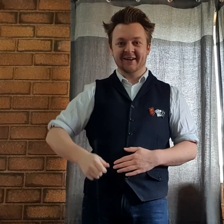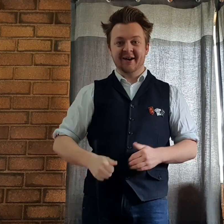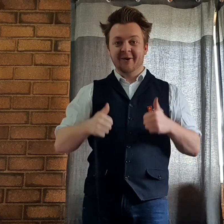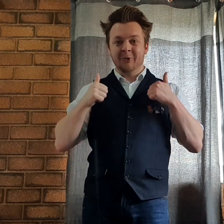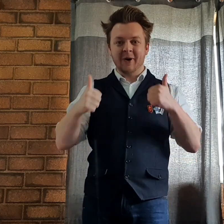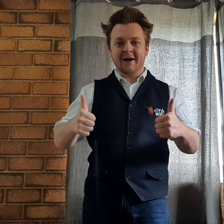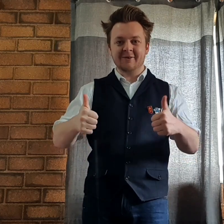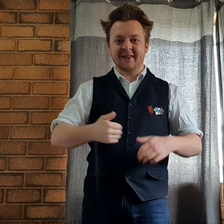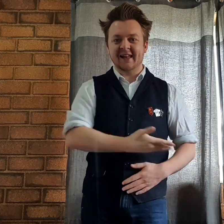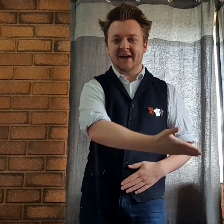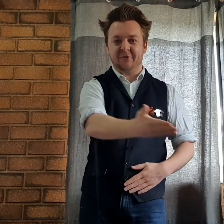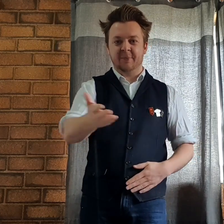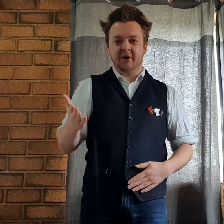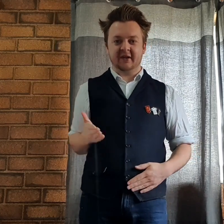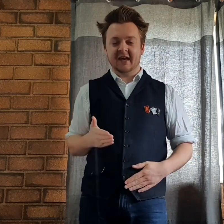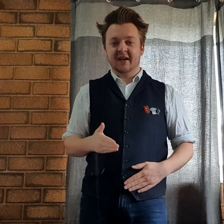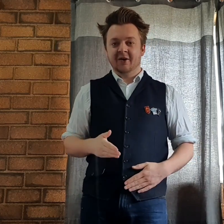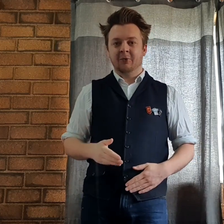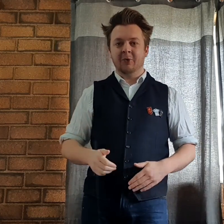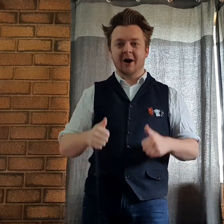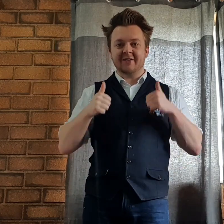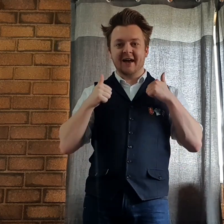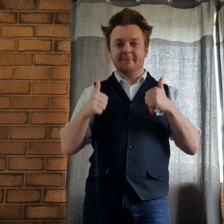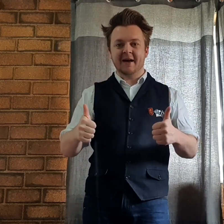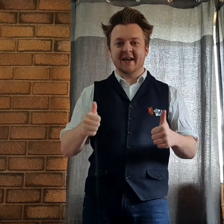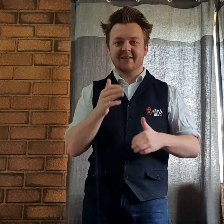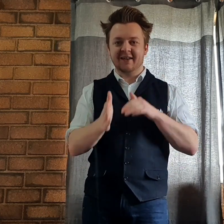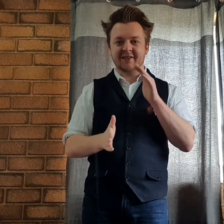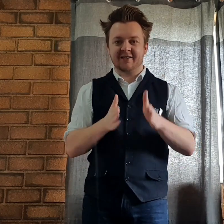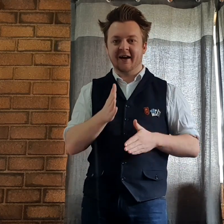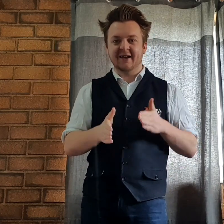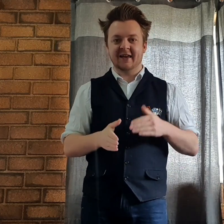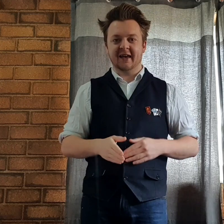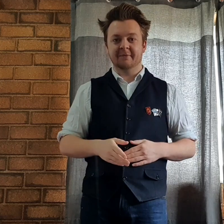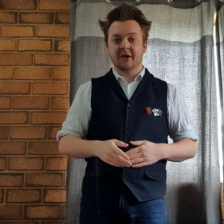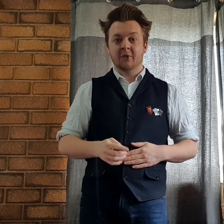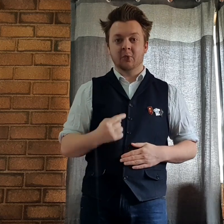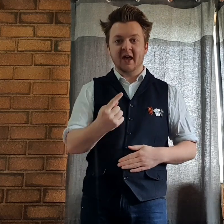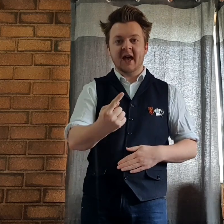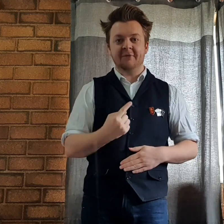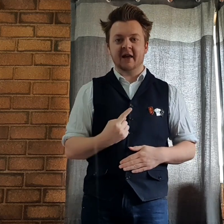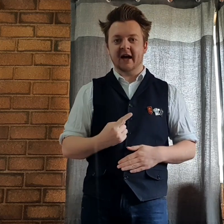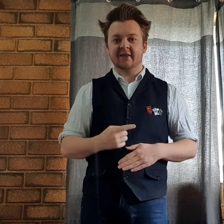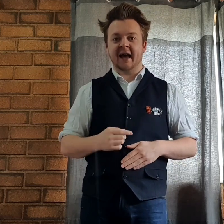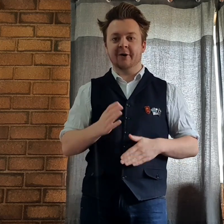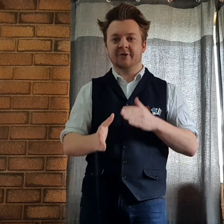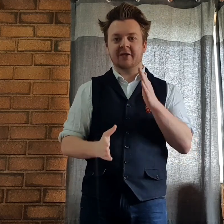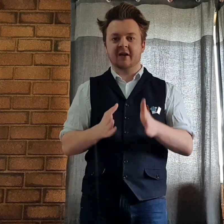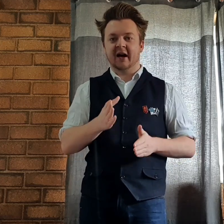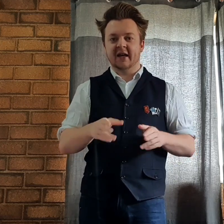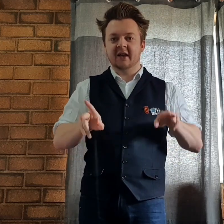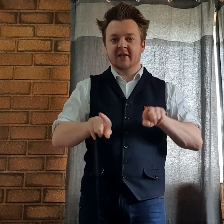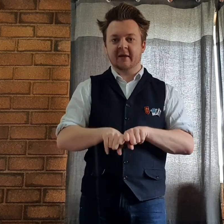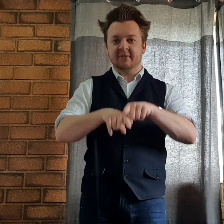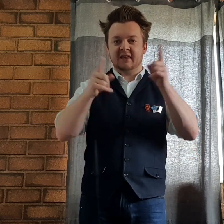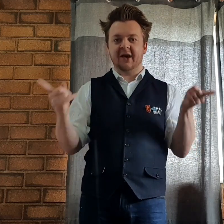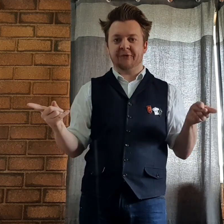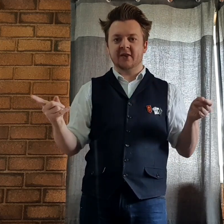Well done, everybody! What amazing signing! We have learned how to sign some different